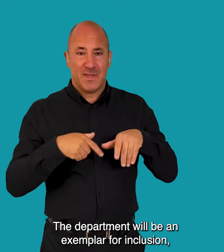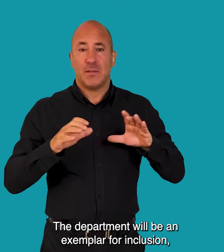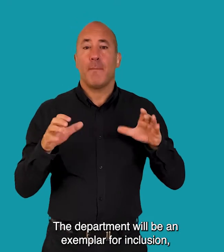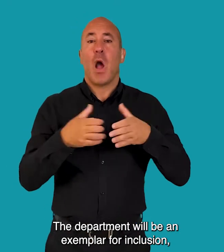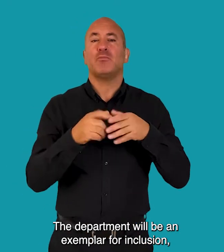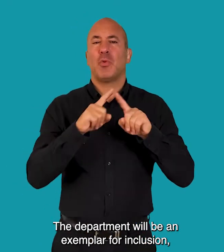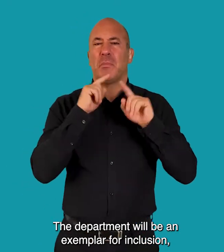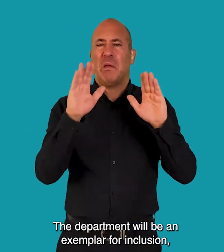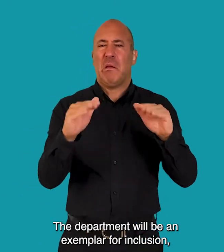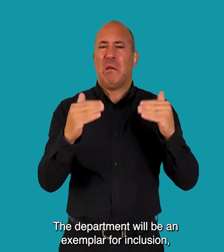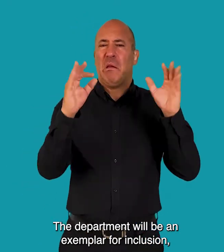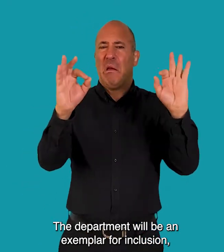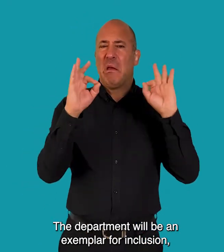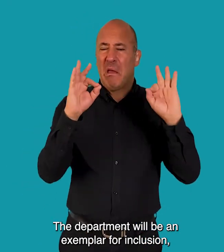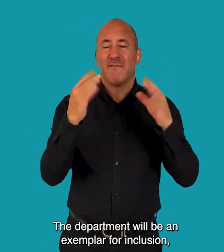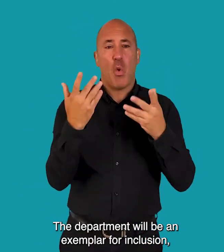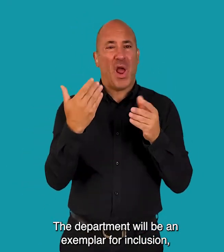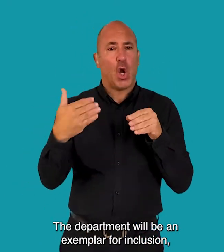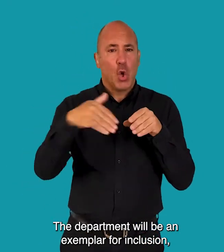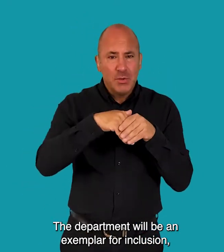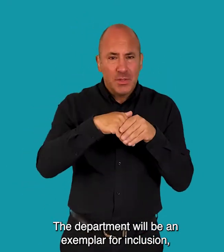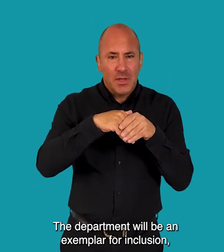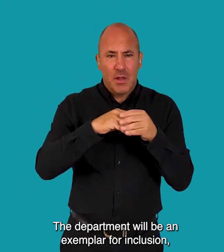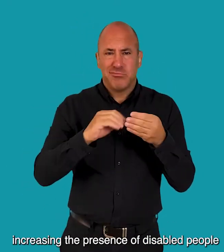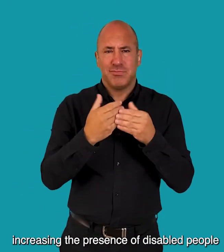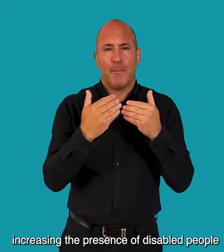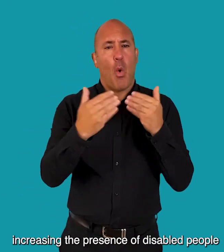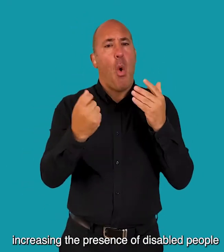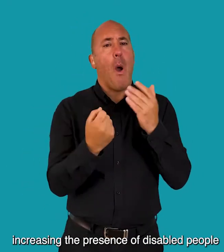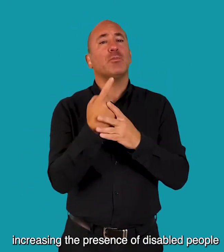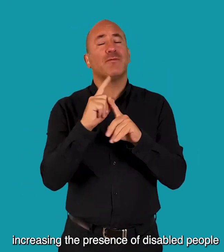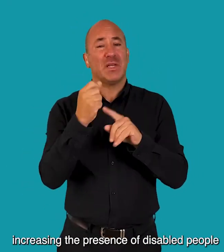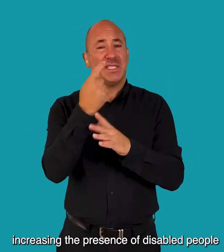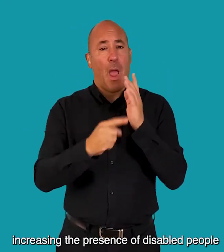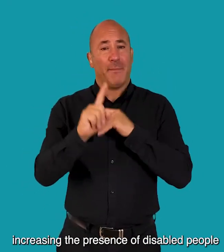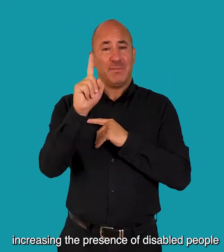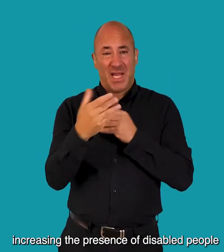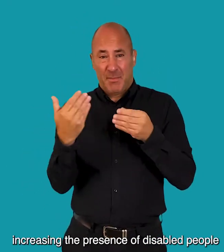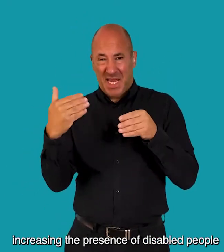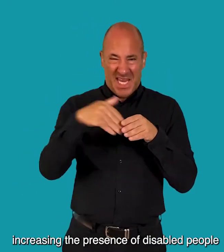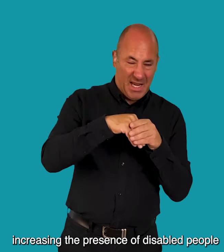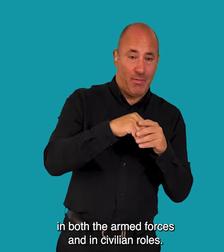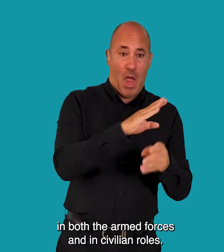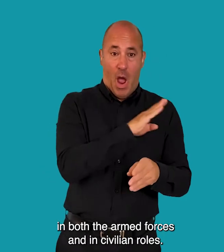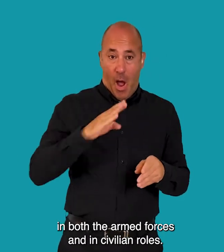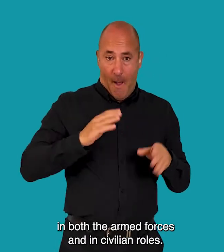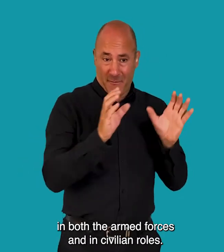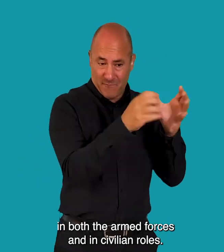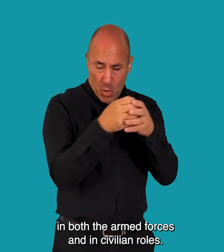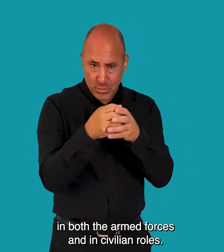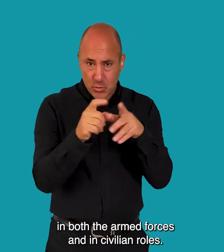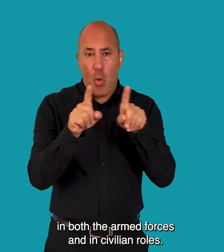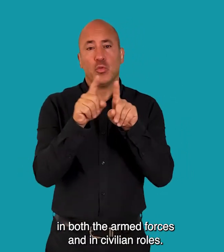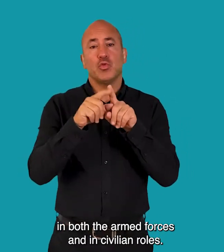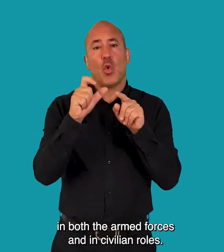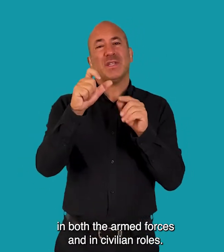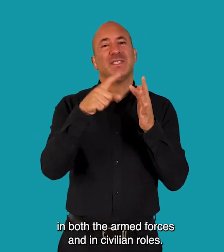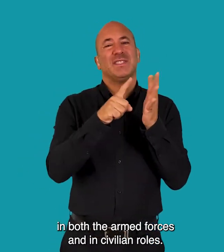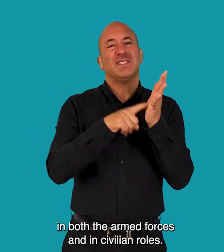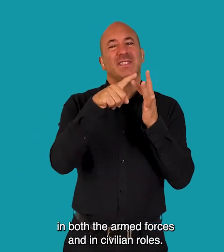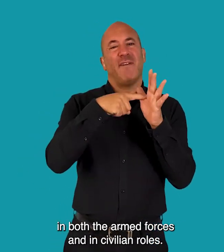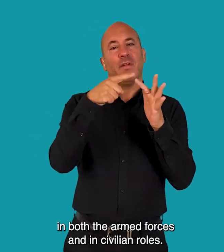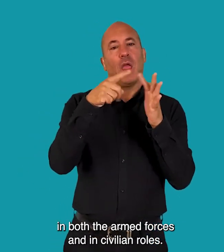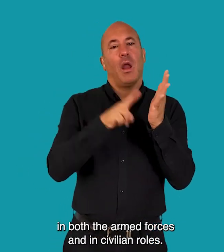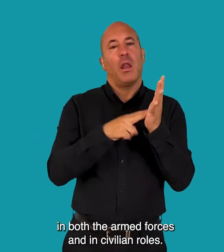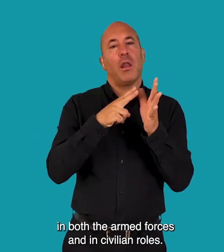The Department will be an exemplar for inclusion And will create more opportunities for disabled people in both the armed